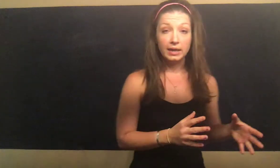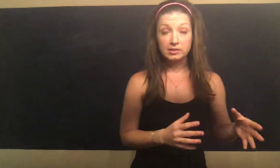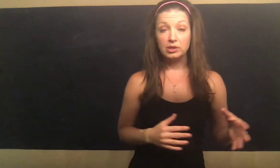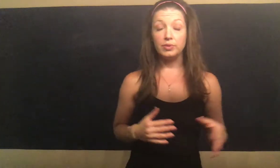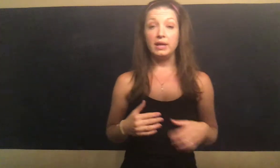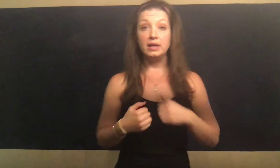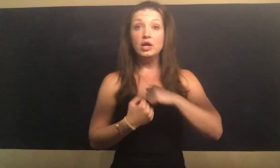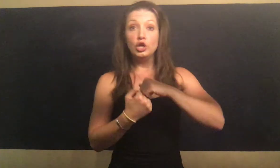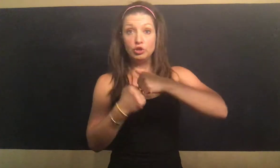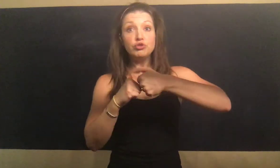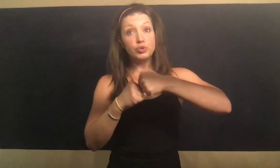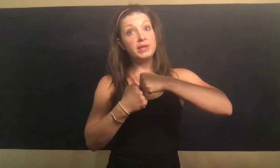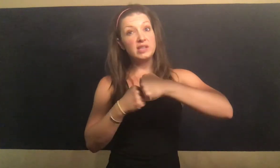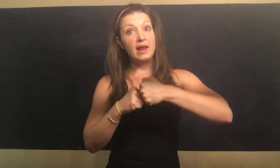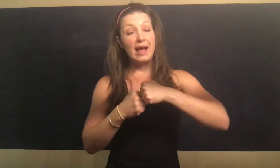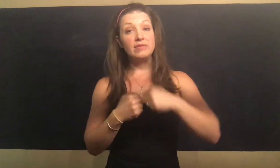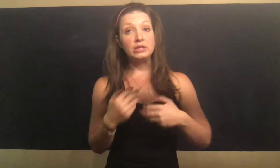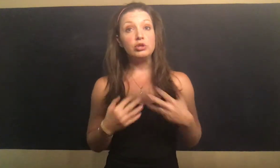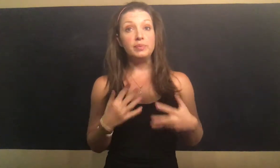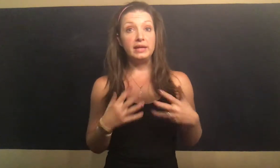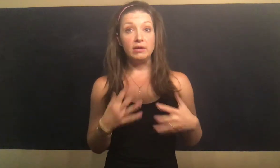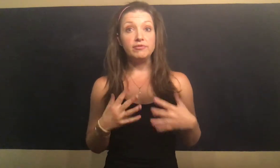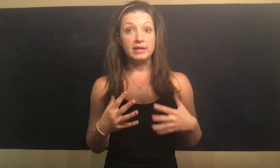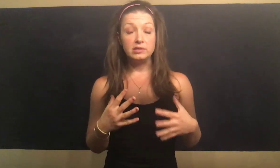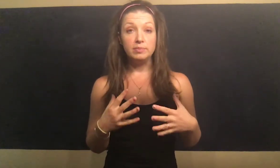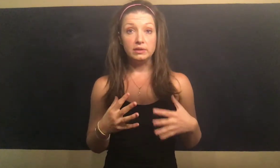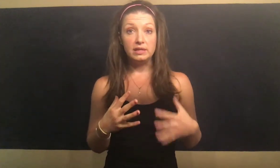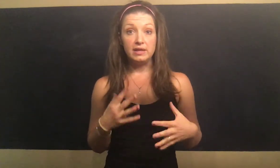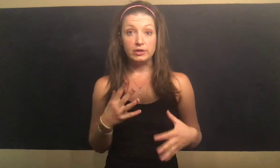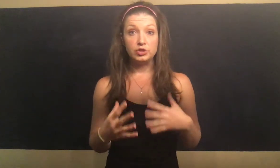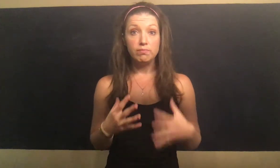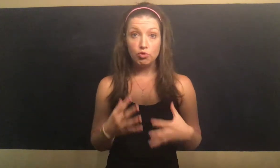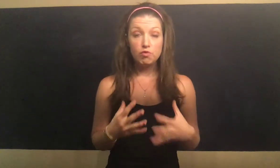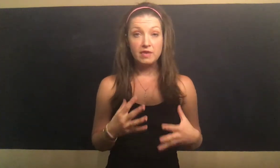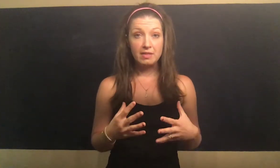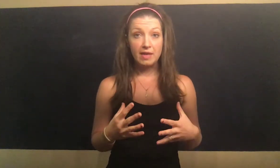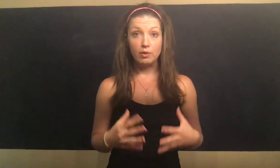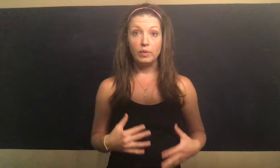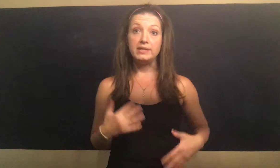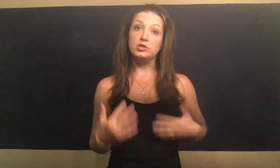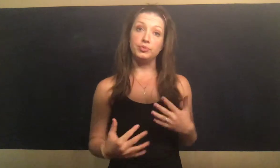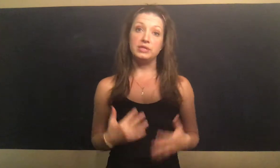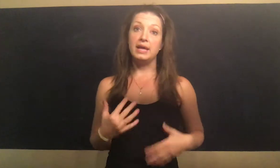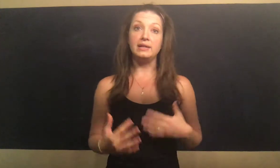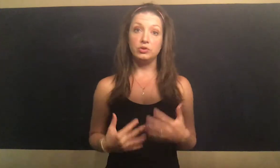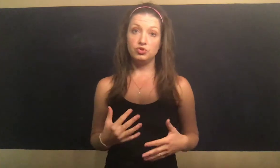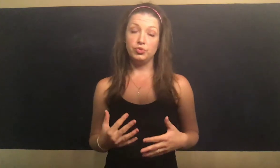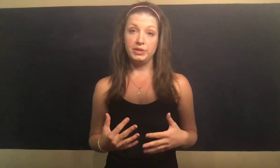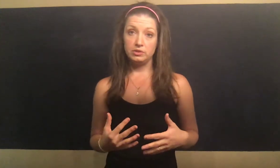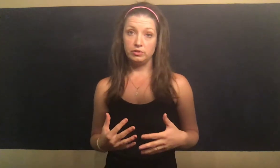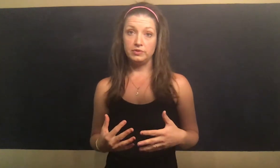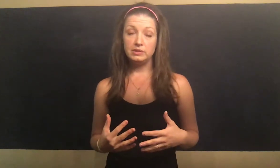accelerating, your joints got to have a little bit of flexibility there to move in that way to protect those joint surfaces.